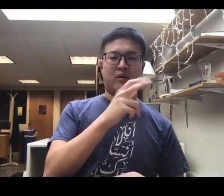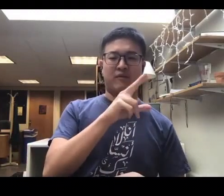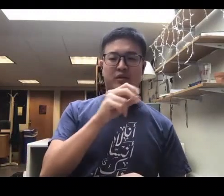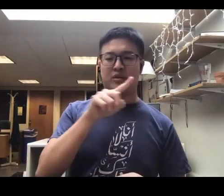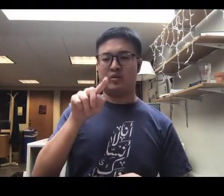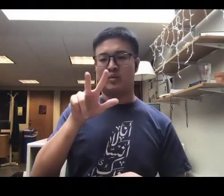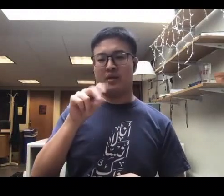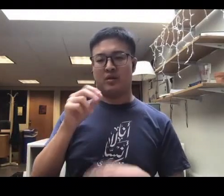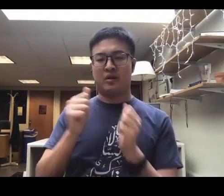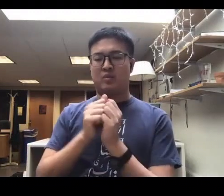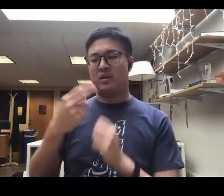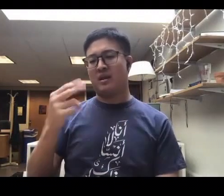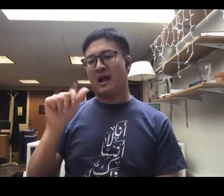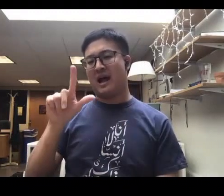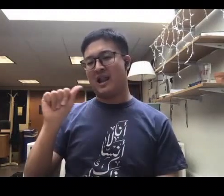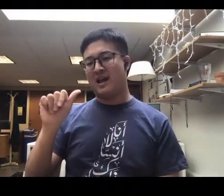Atala.